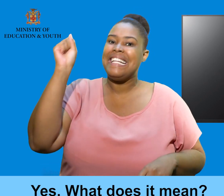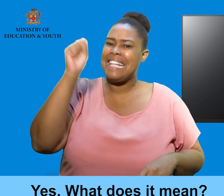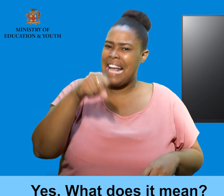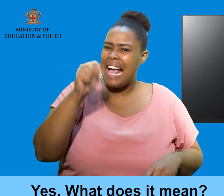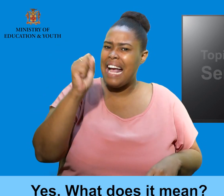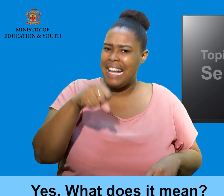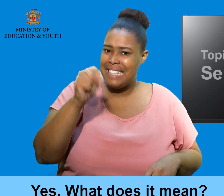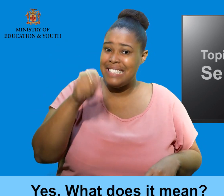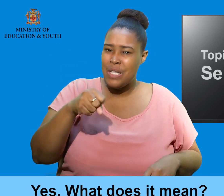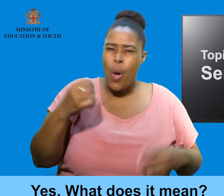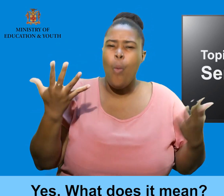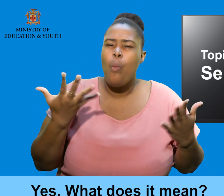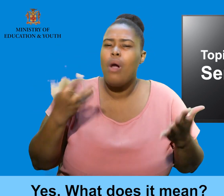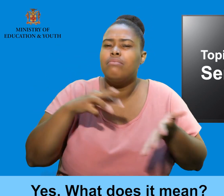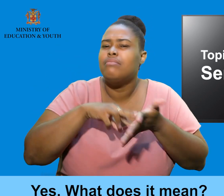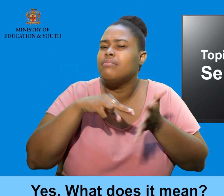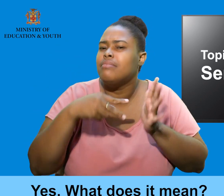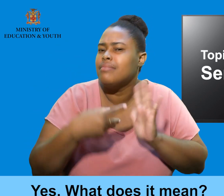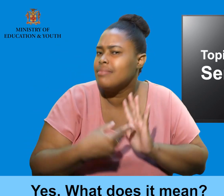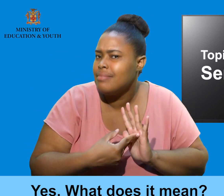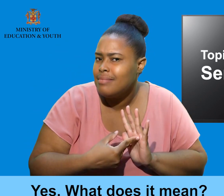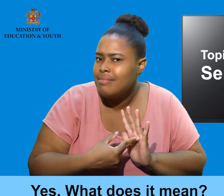Yes. What does it mean?